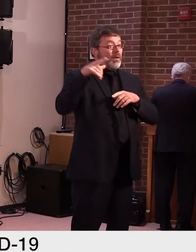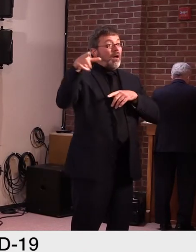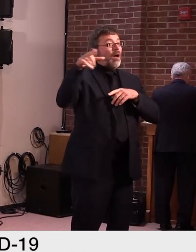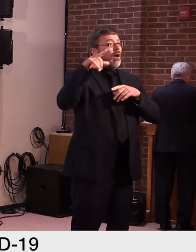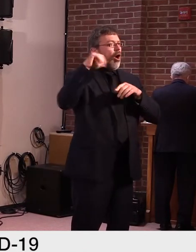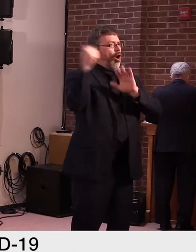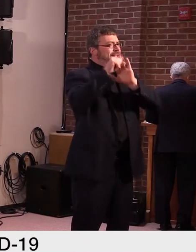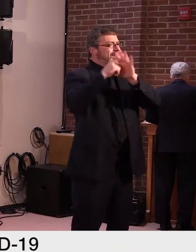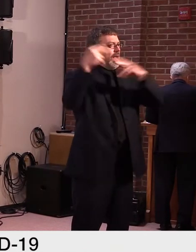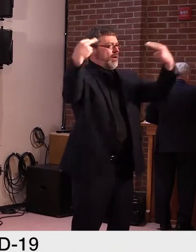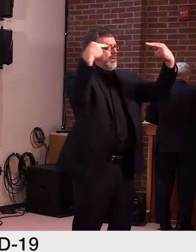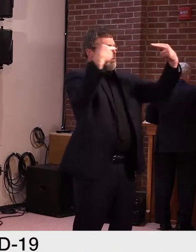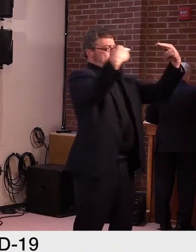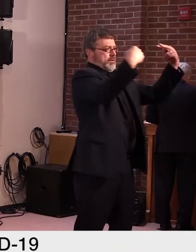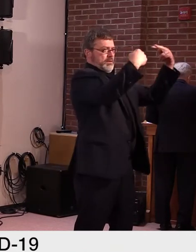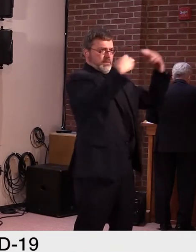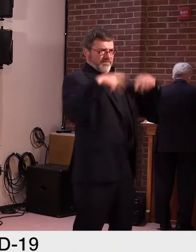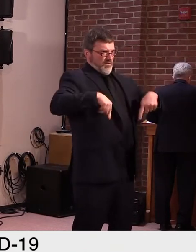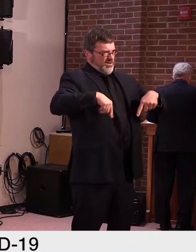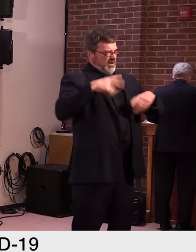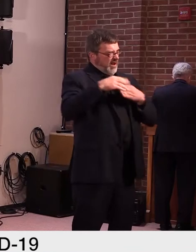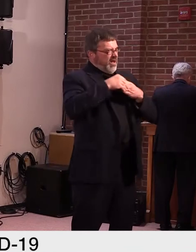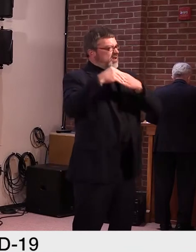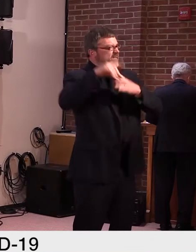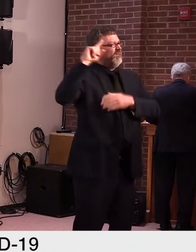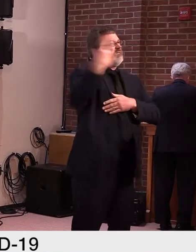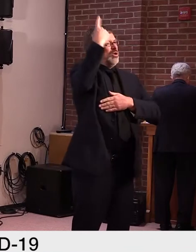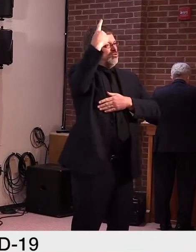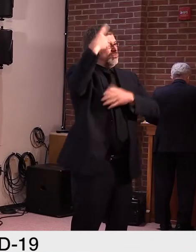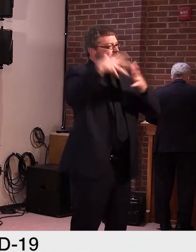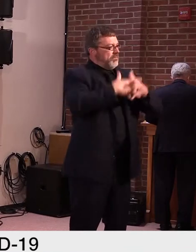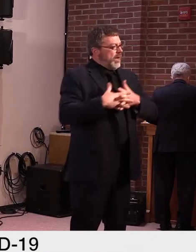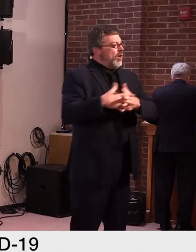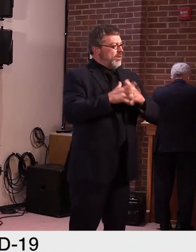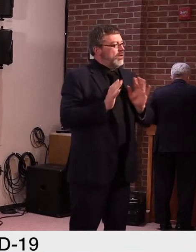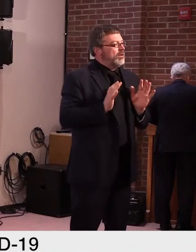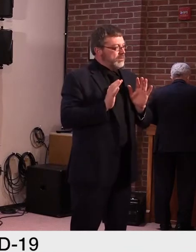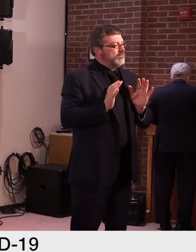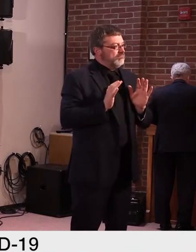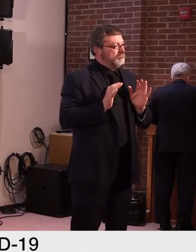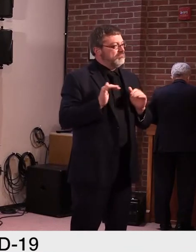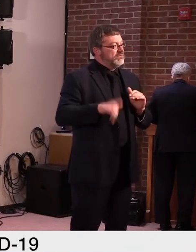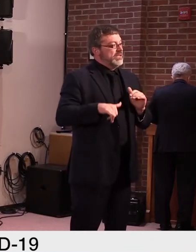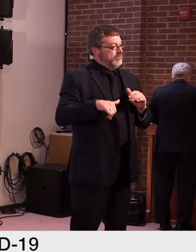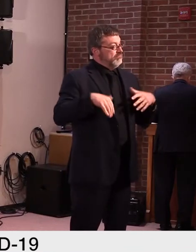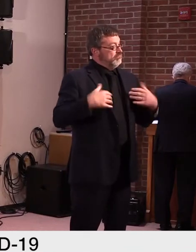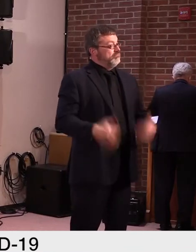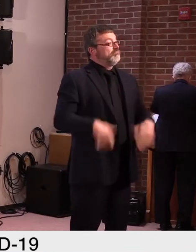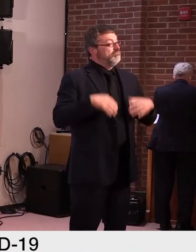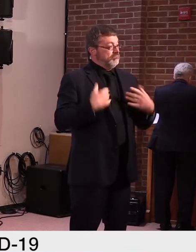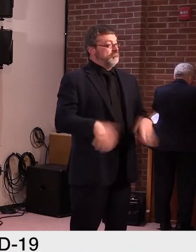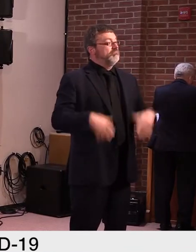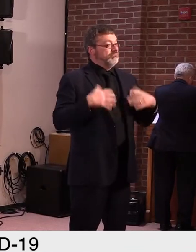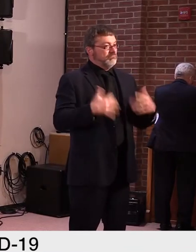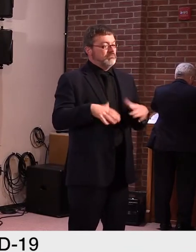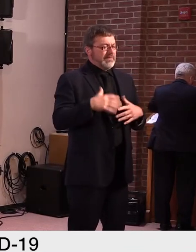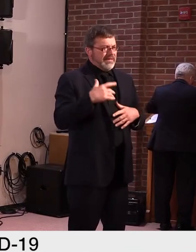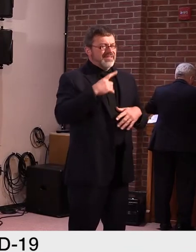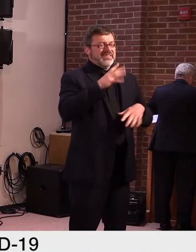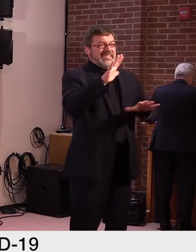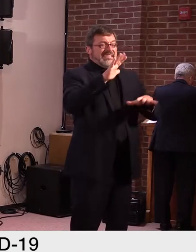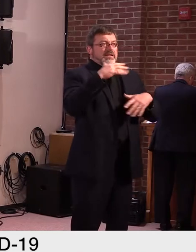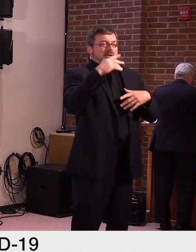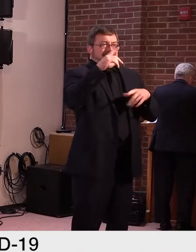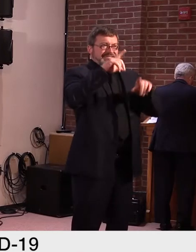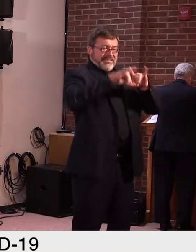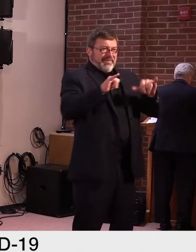We don't need to look any further than the sad milestone we're approaching here in the U.S. with nearly